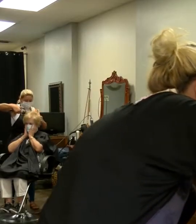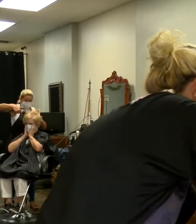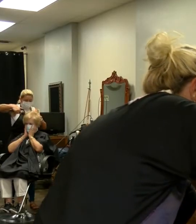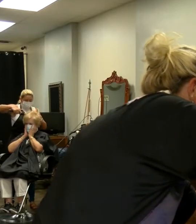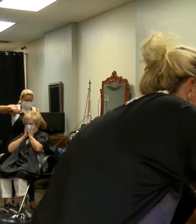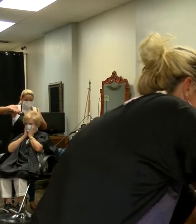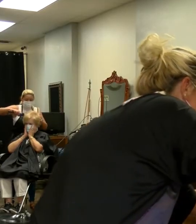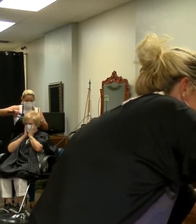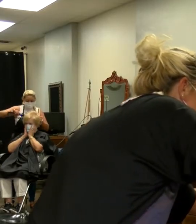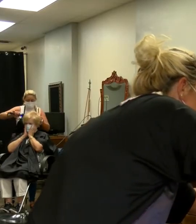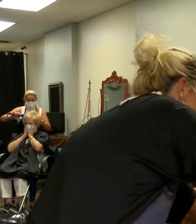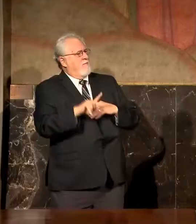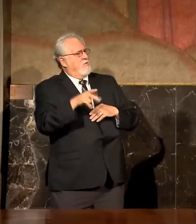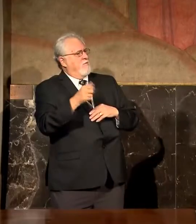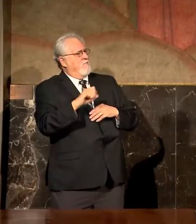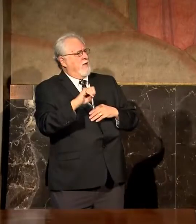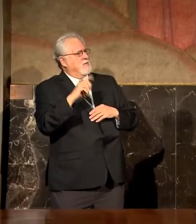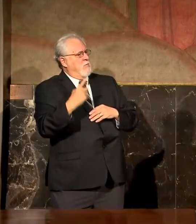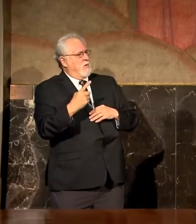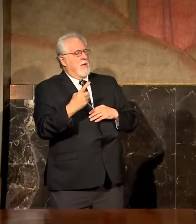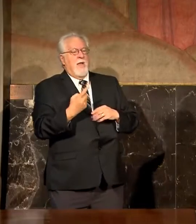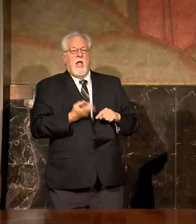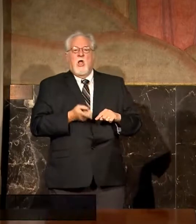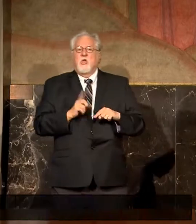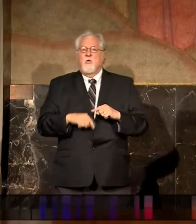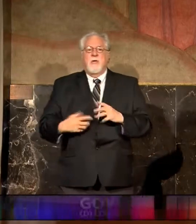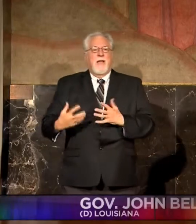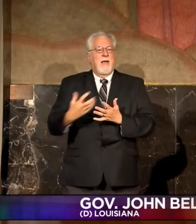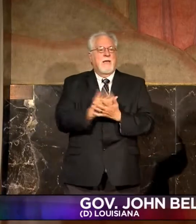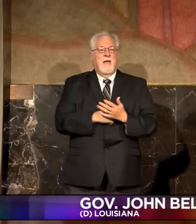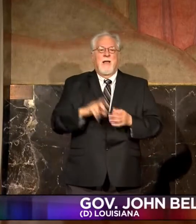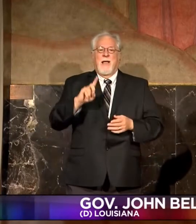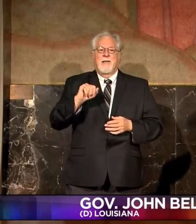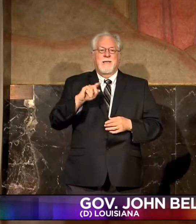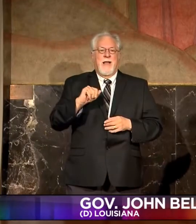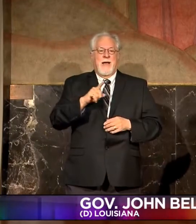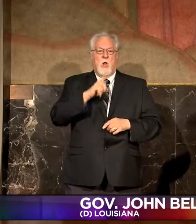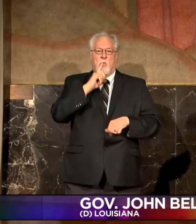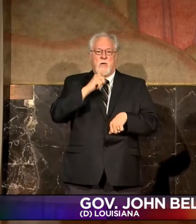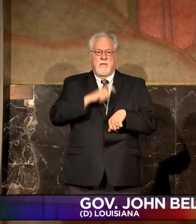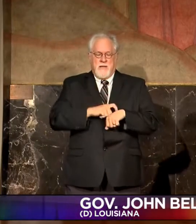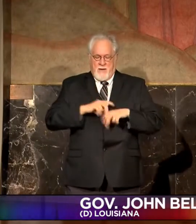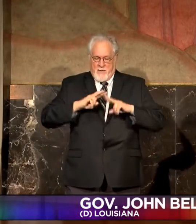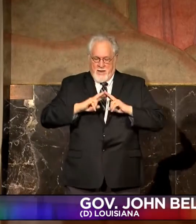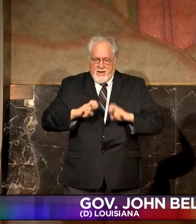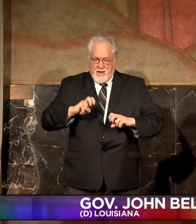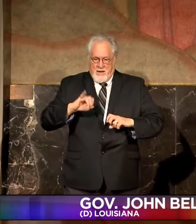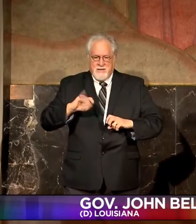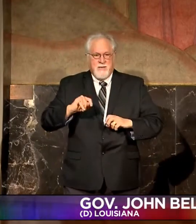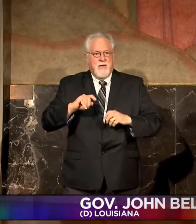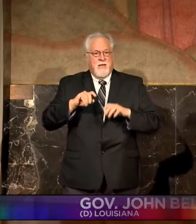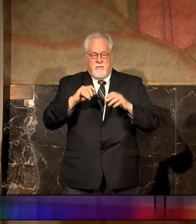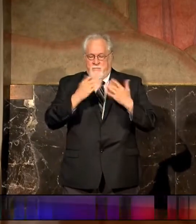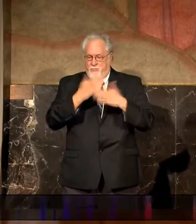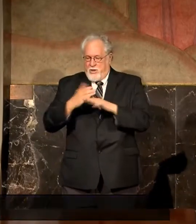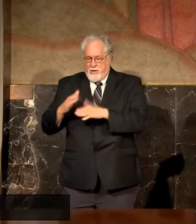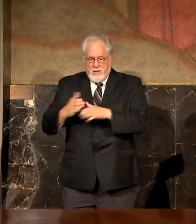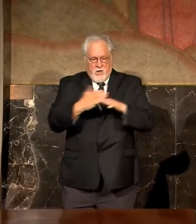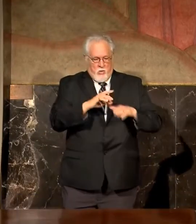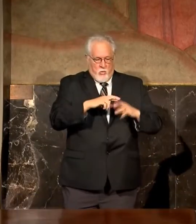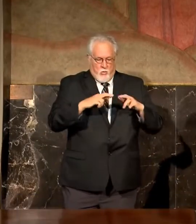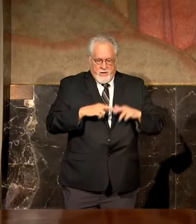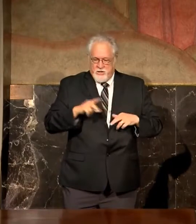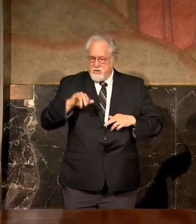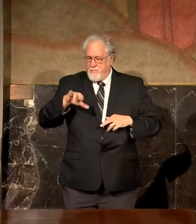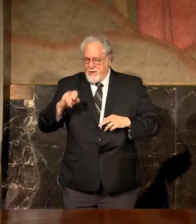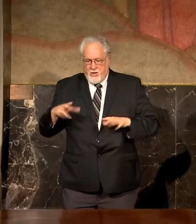will be the deciding factor. You cannot collect data real time, analyze it, break it out by region and